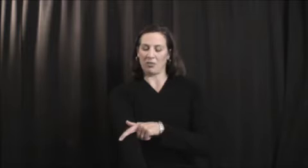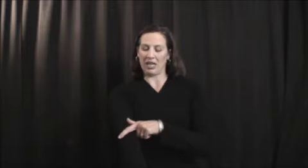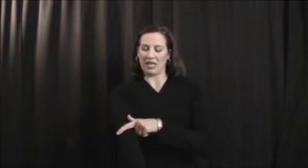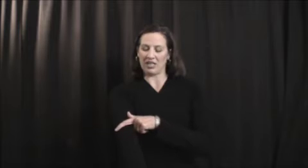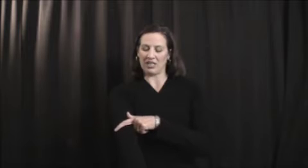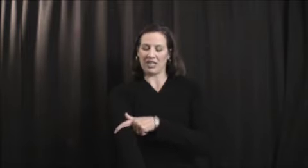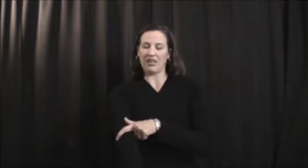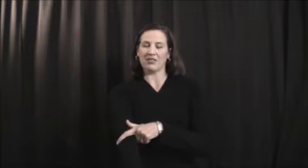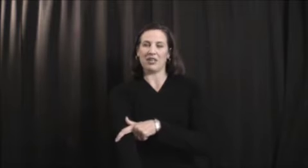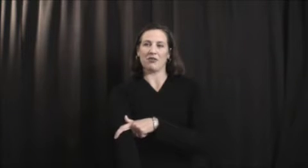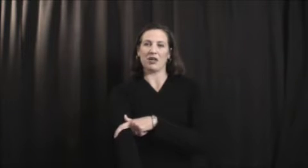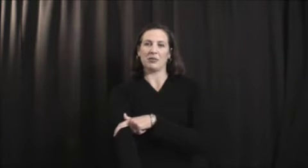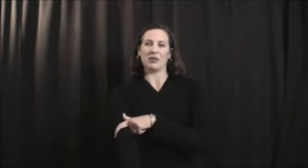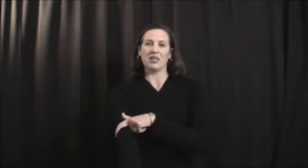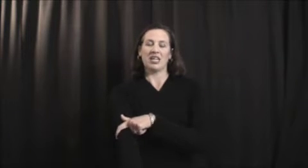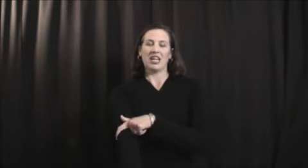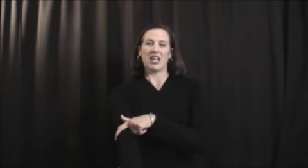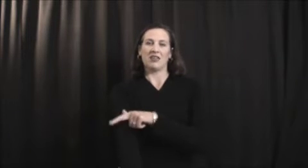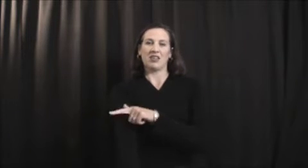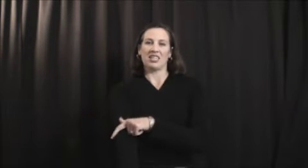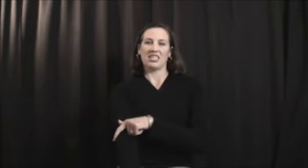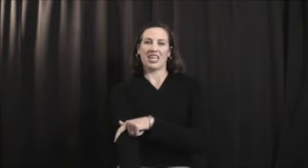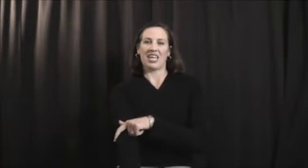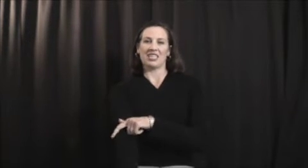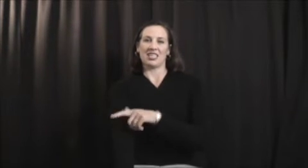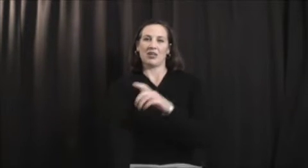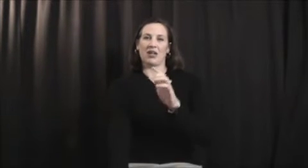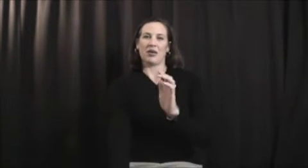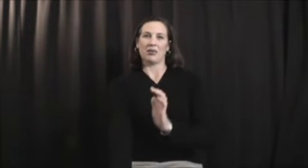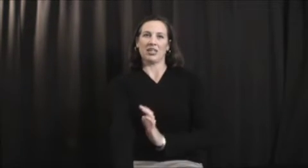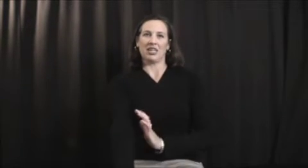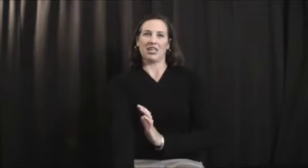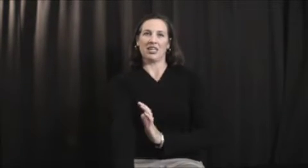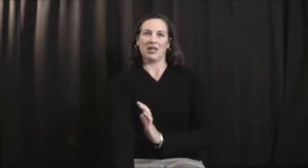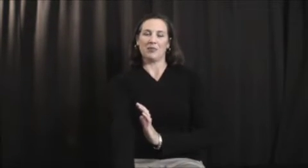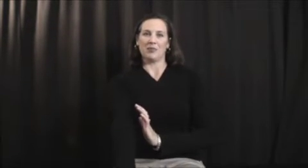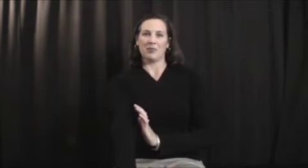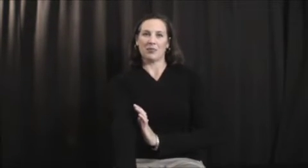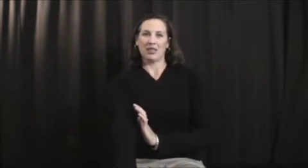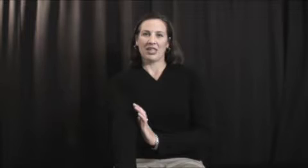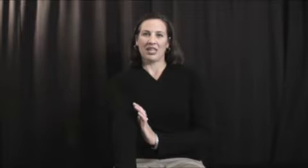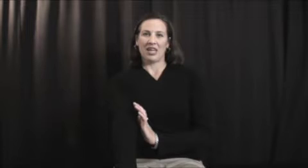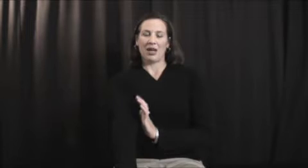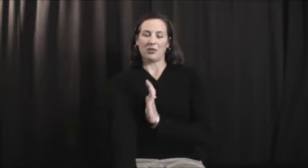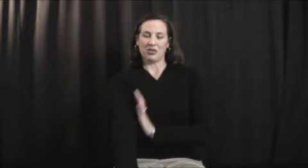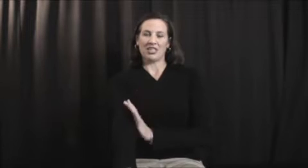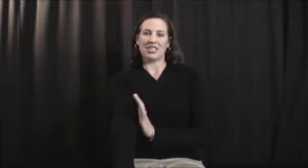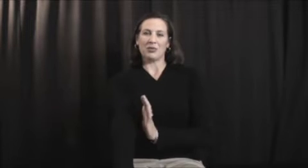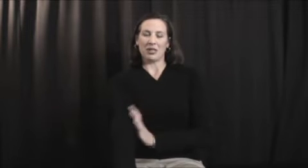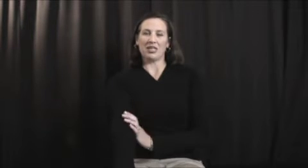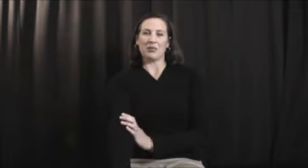pain is on the outside of your elbow and if that's the case then I'm gonna, I'm addressing the medial